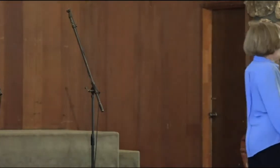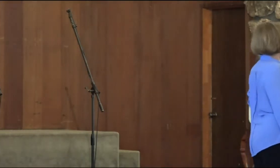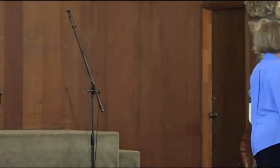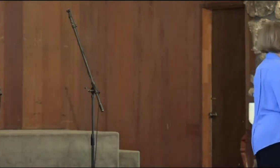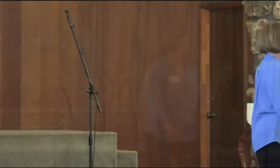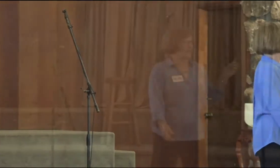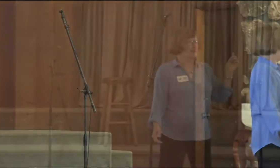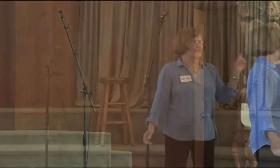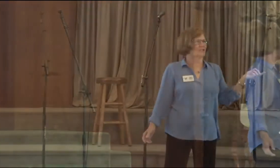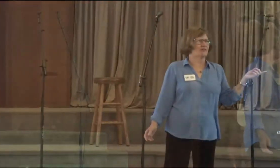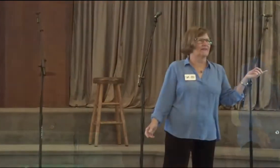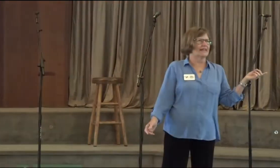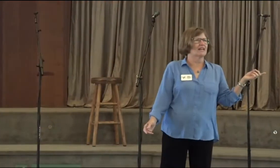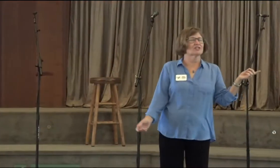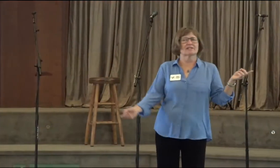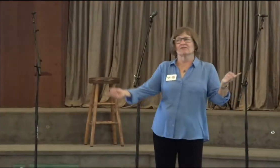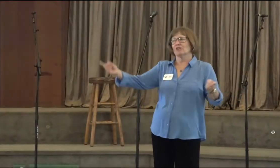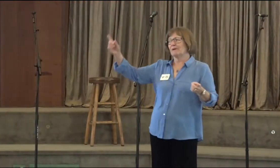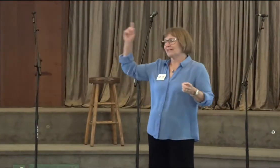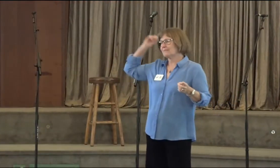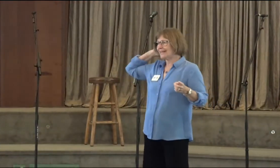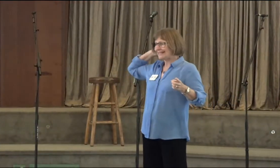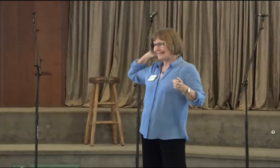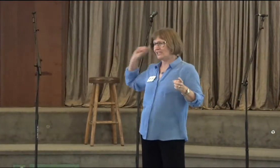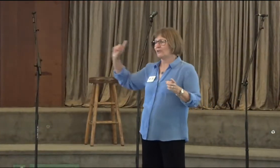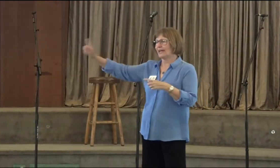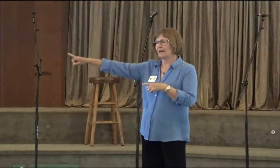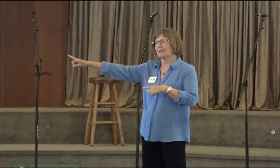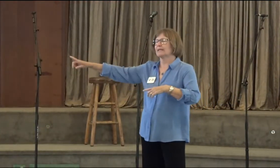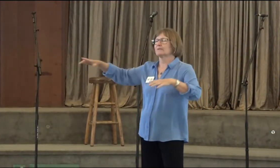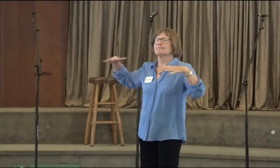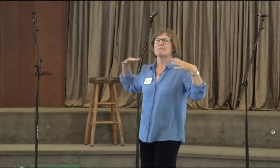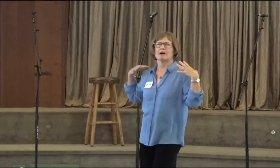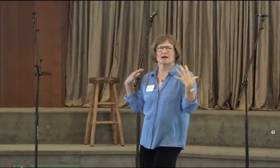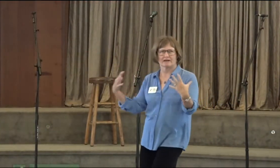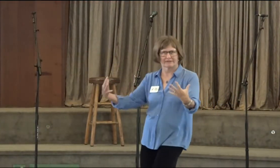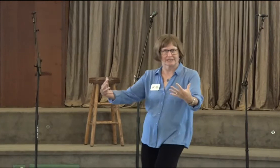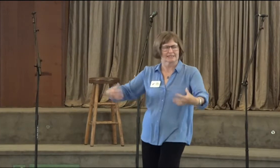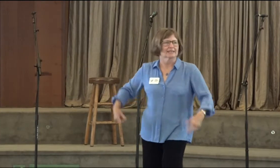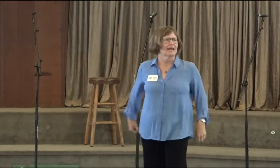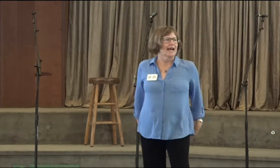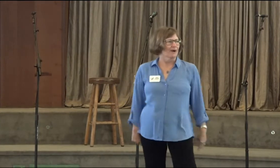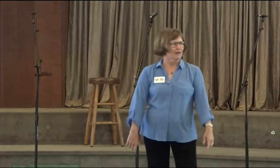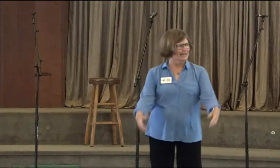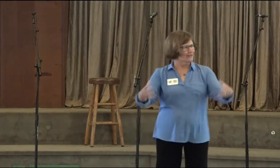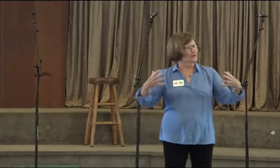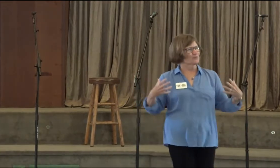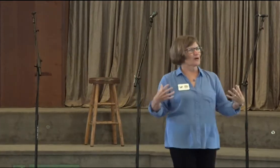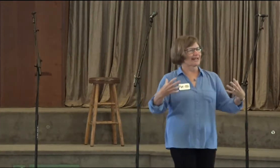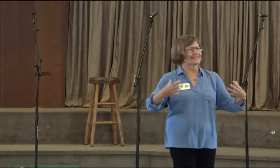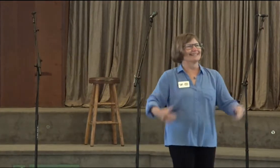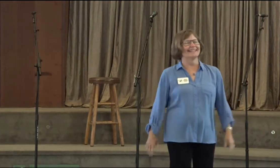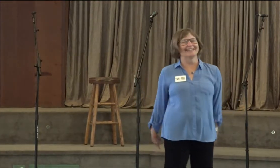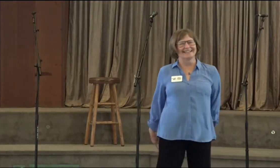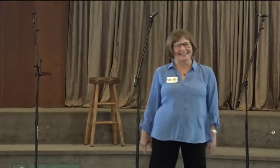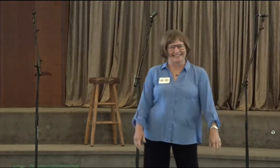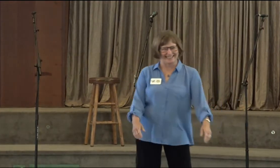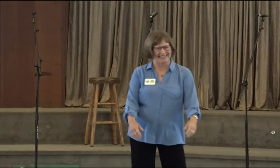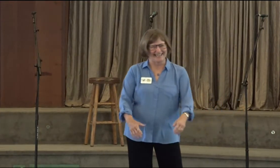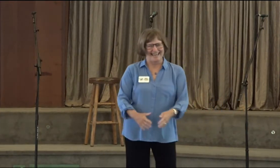We're not here to go on luxury vacations, even though my husband and I did go camping and it was marvelous. We need those breaks